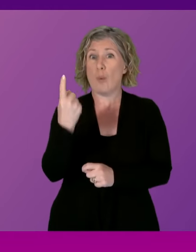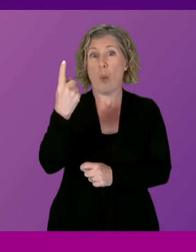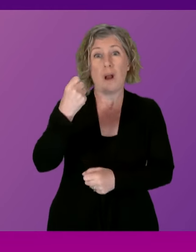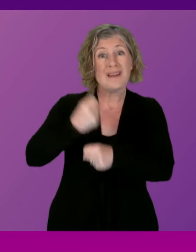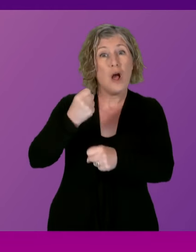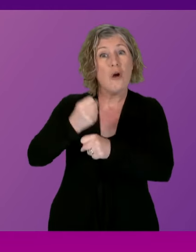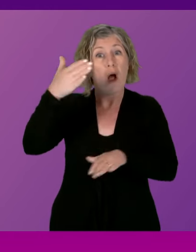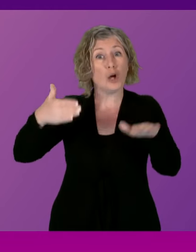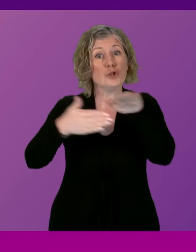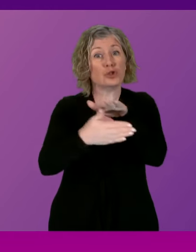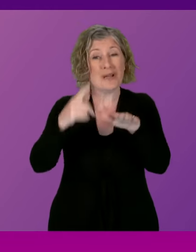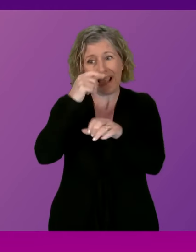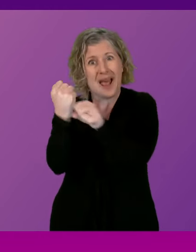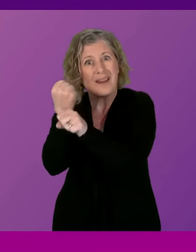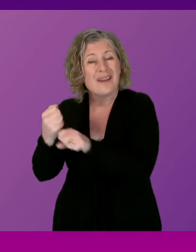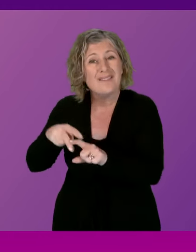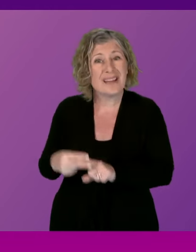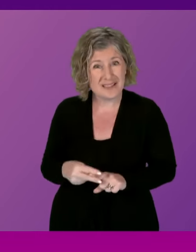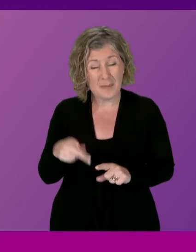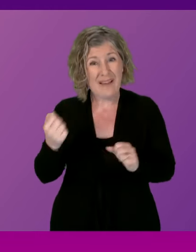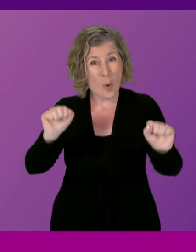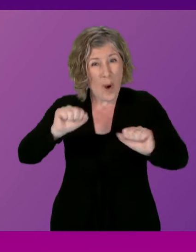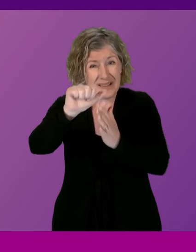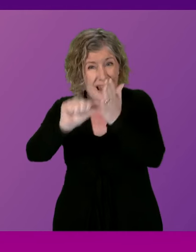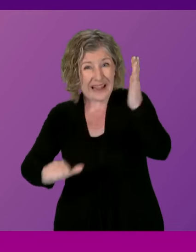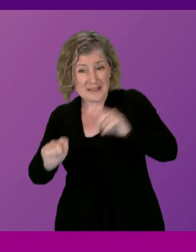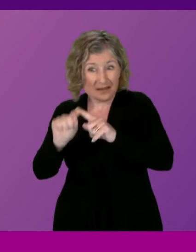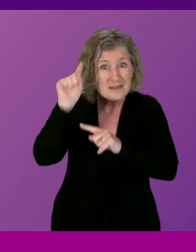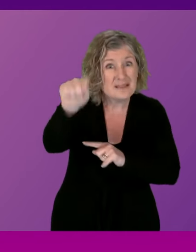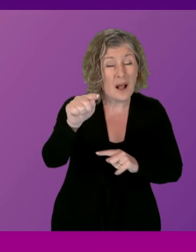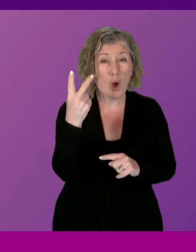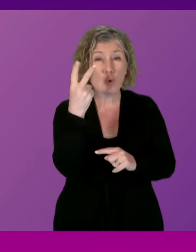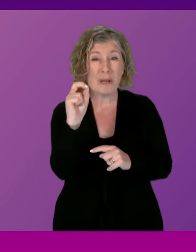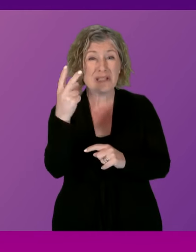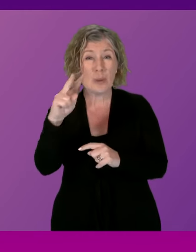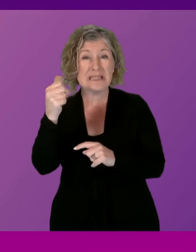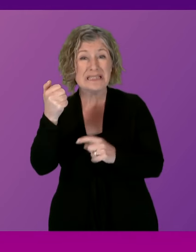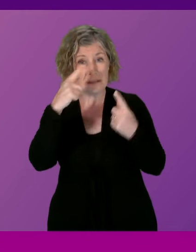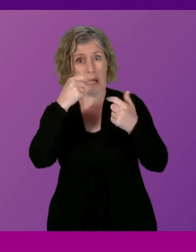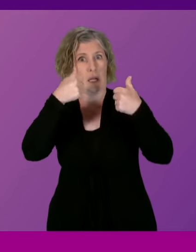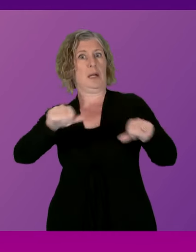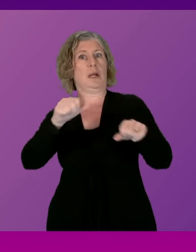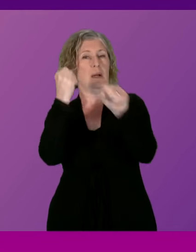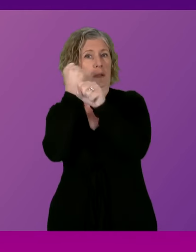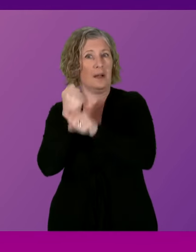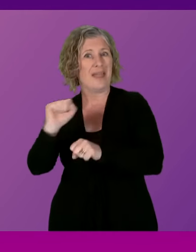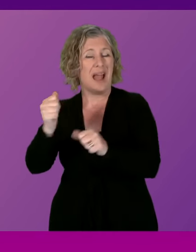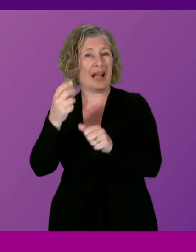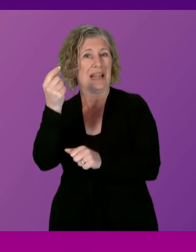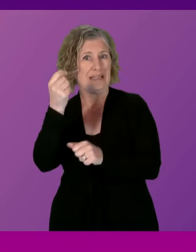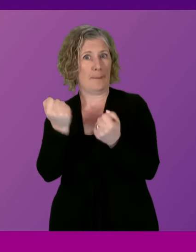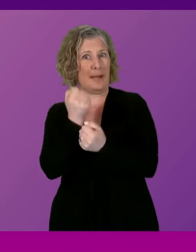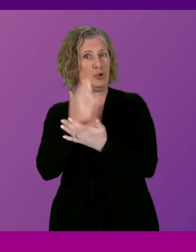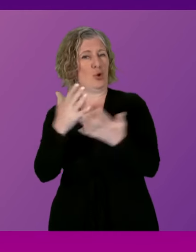long as 2026, but they only have a year to comply. Given, as the First Minister said, that other cities will face these